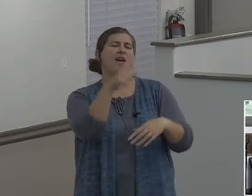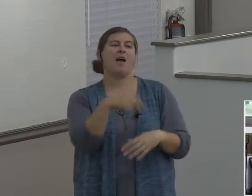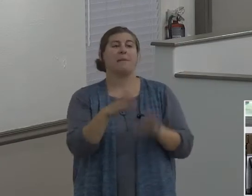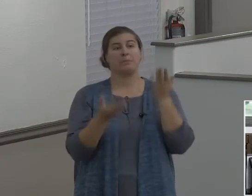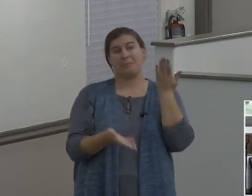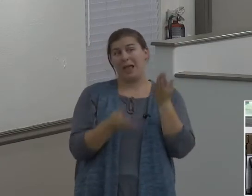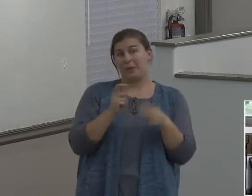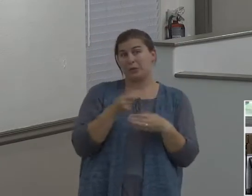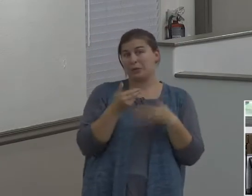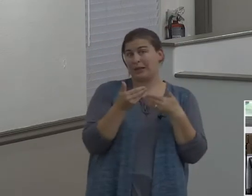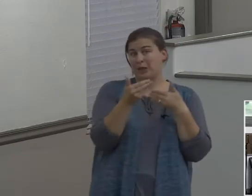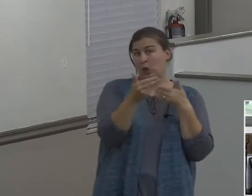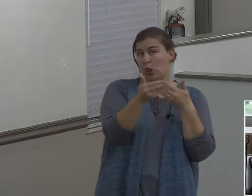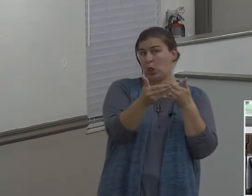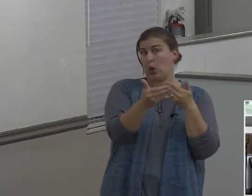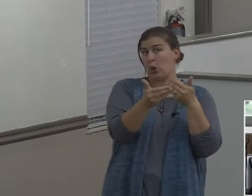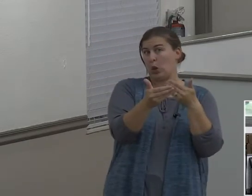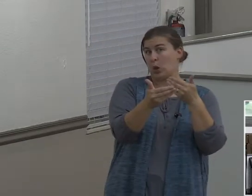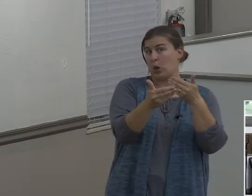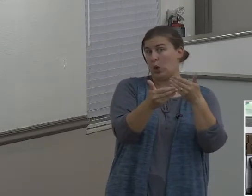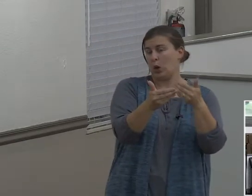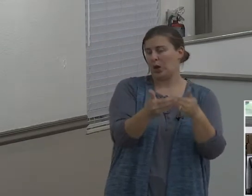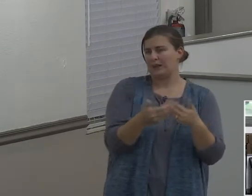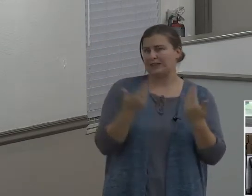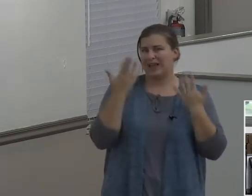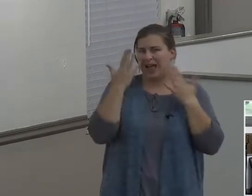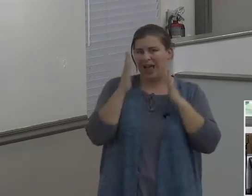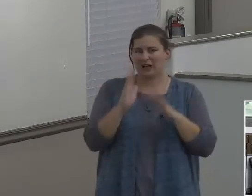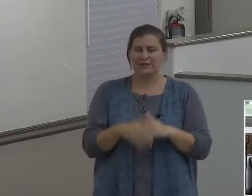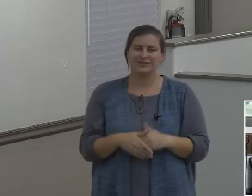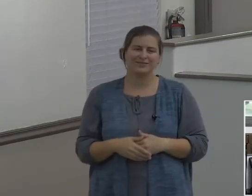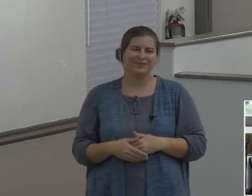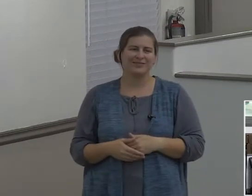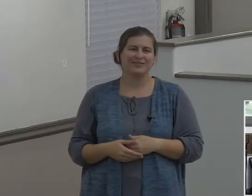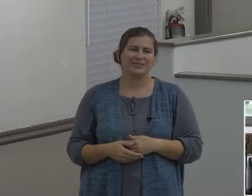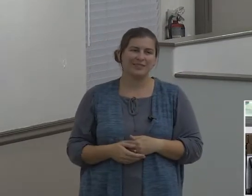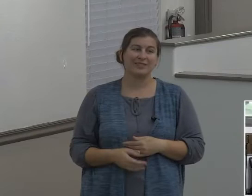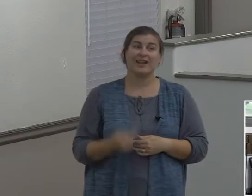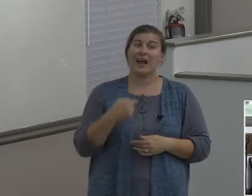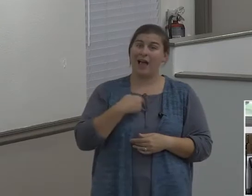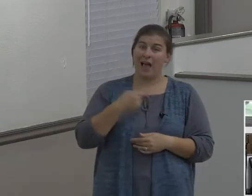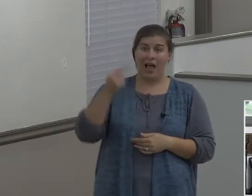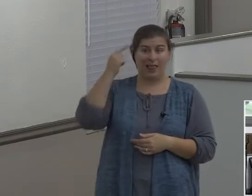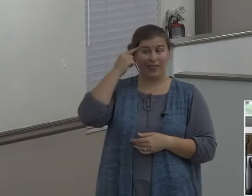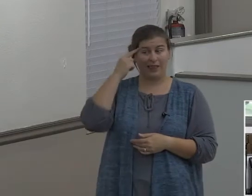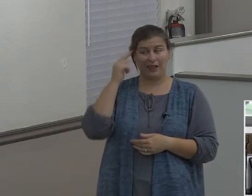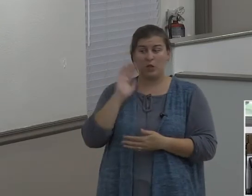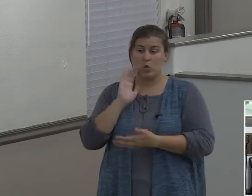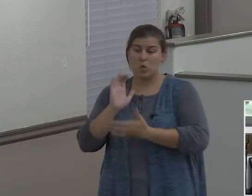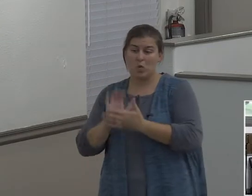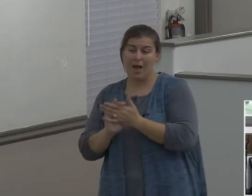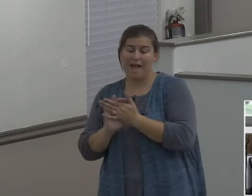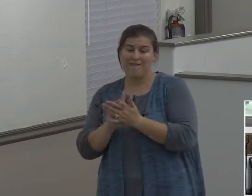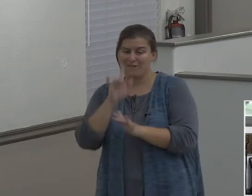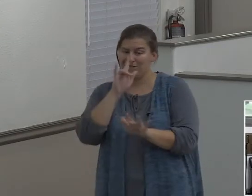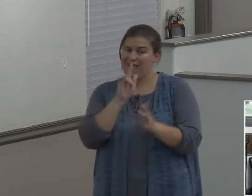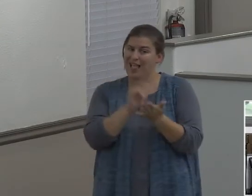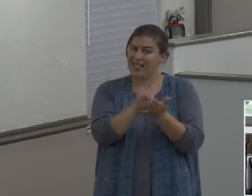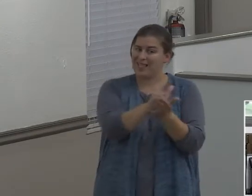honey. You know, and I just said, she was, I think she probably fell in love from a distance with Sodom, but